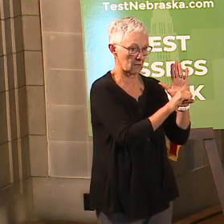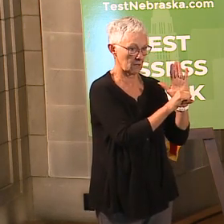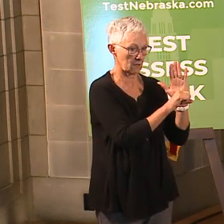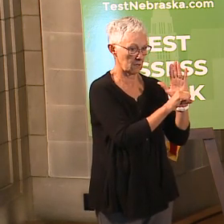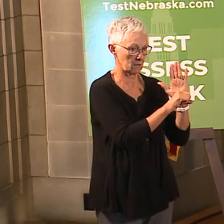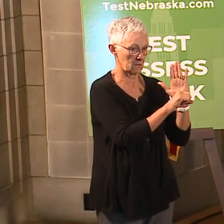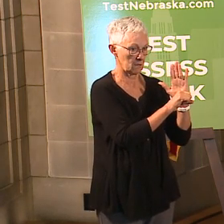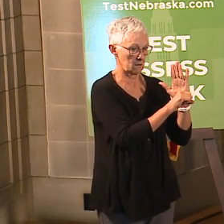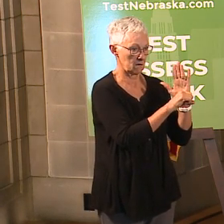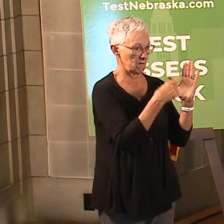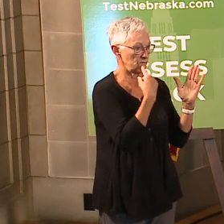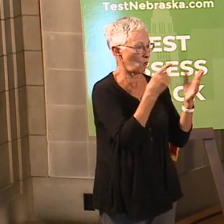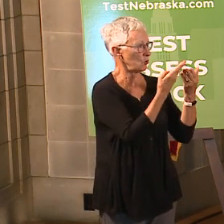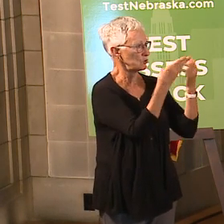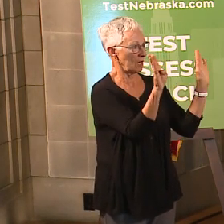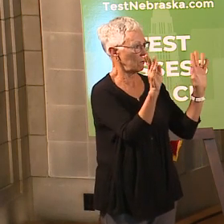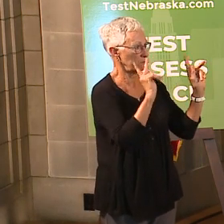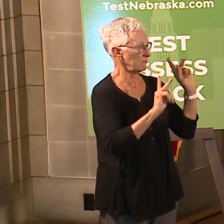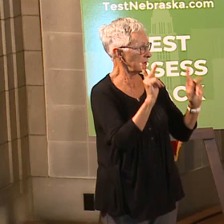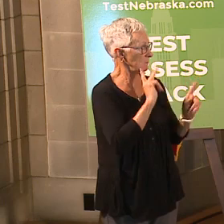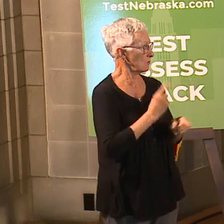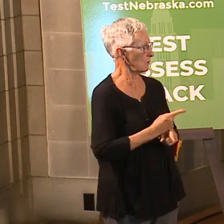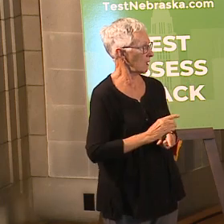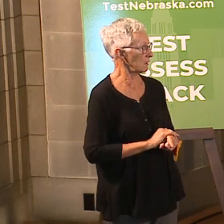vaccination requirements for the general population?